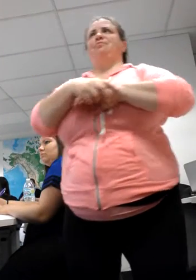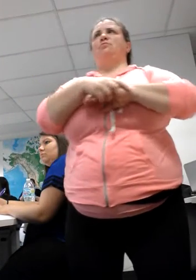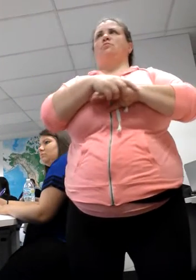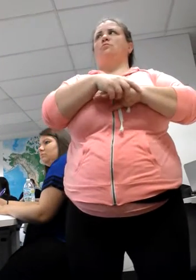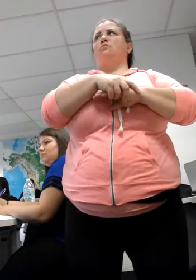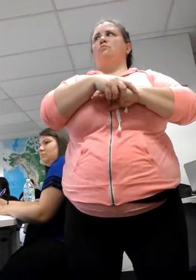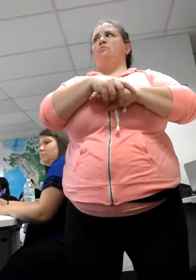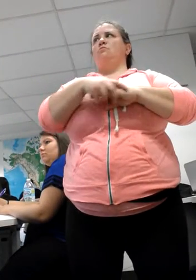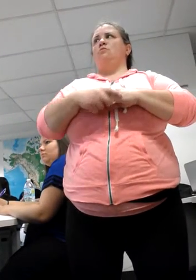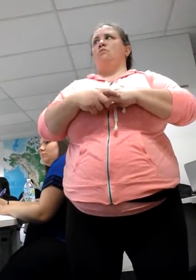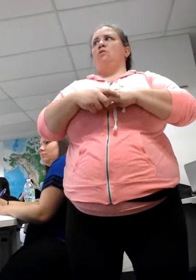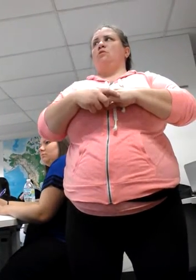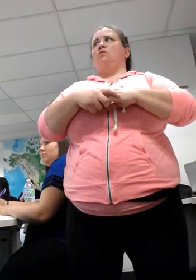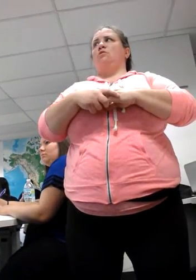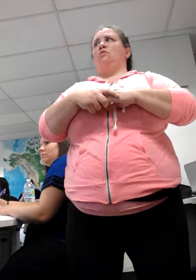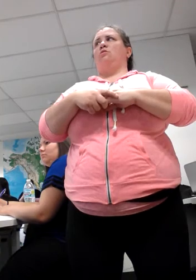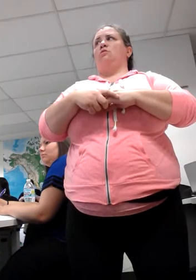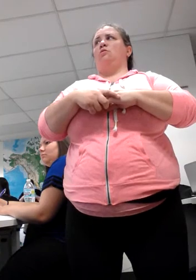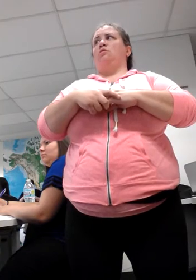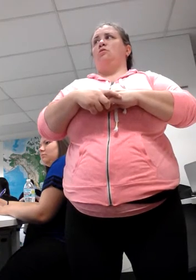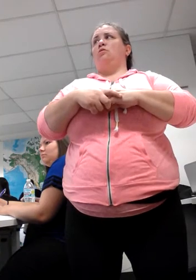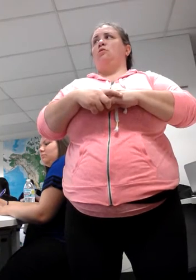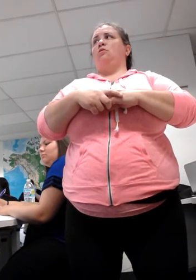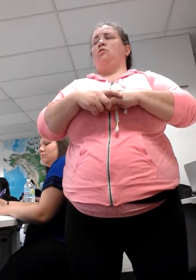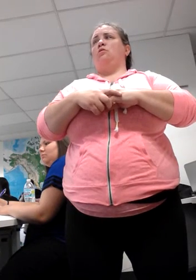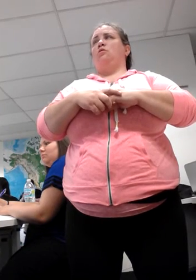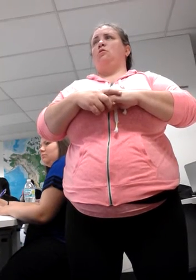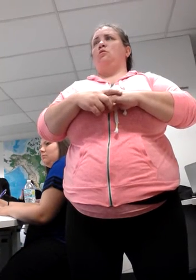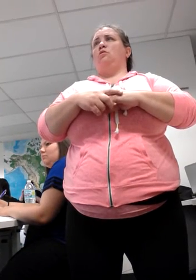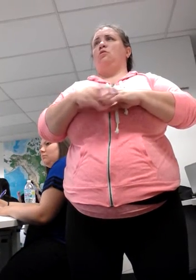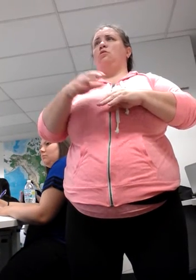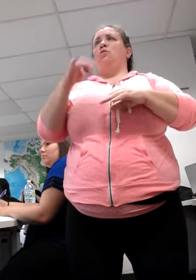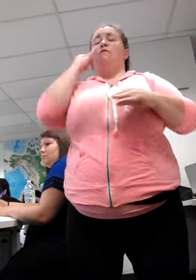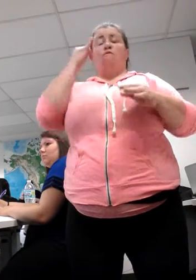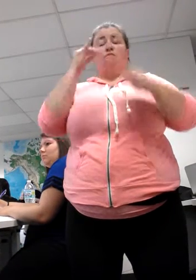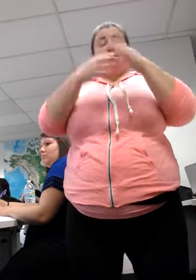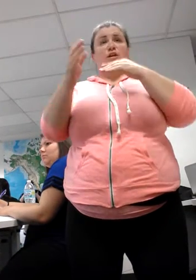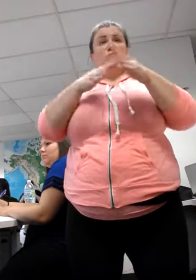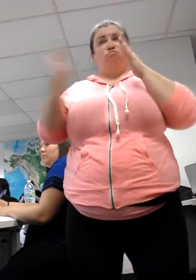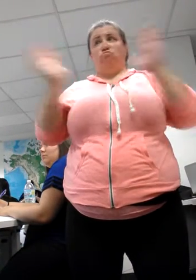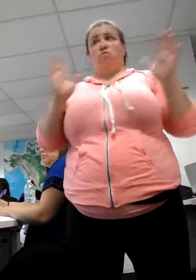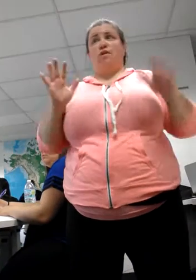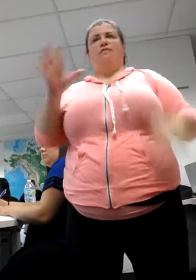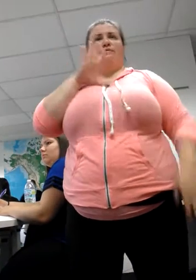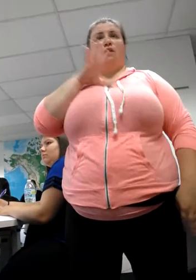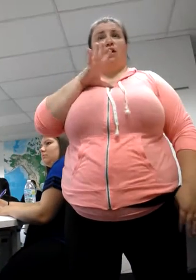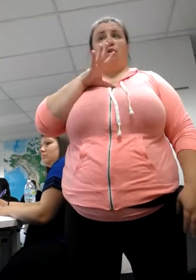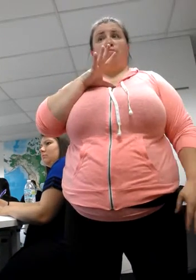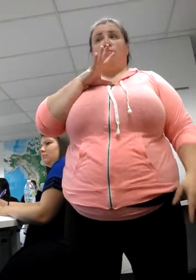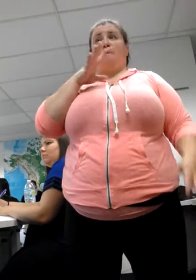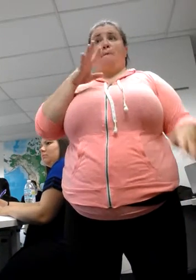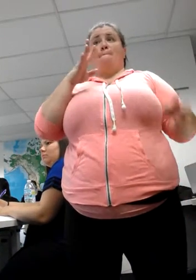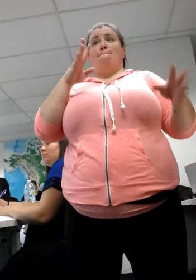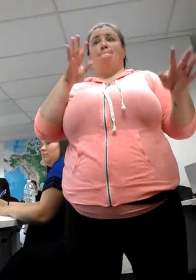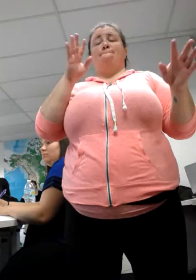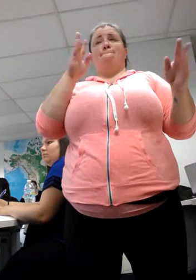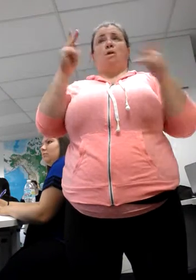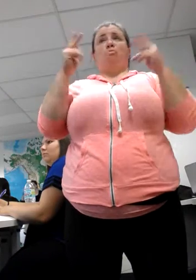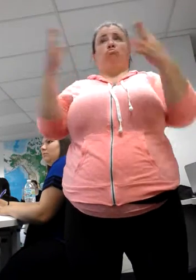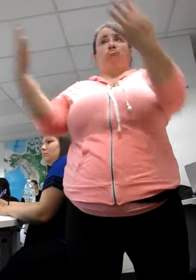voicing into spoken English because nobody can see you doing it anyways. So we wouldn't know if it was being channeled inappropriately. But if